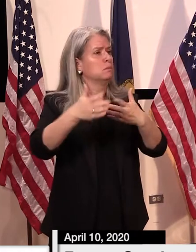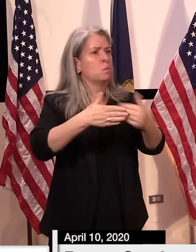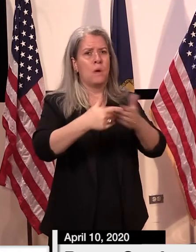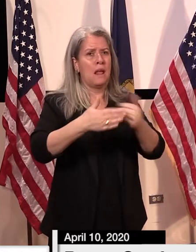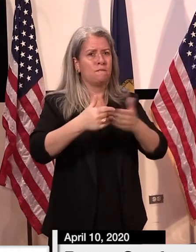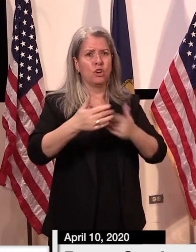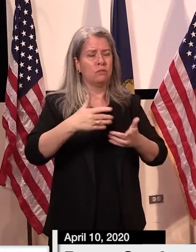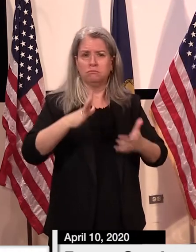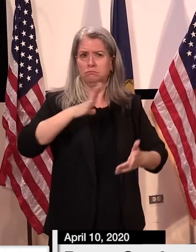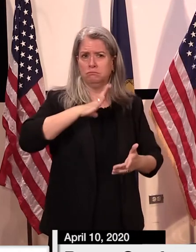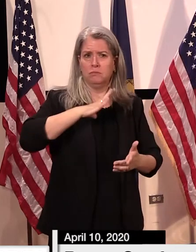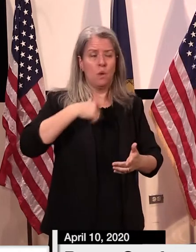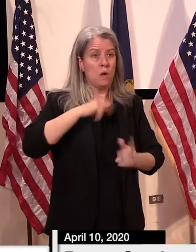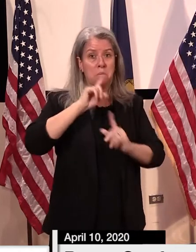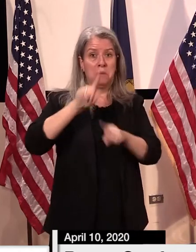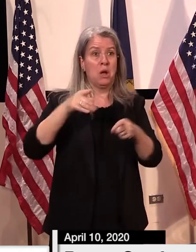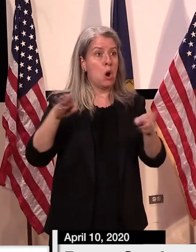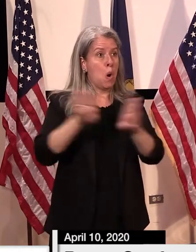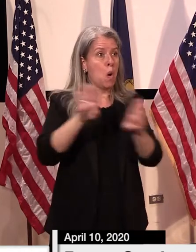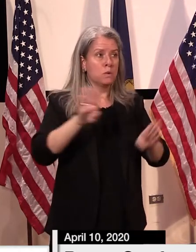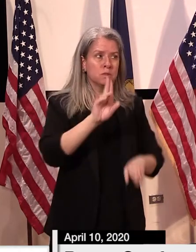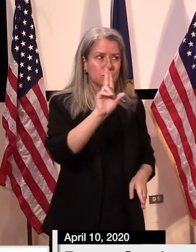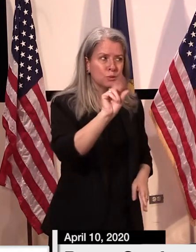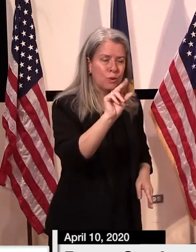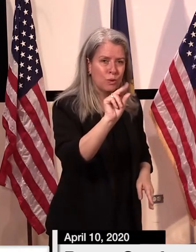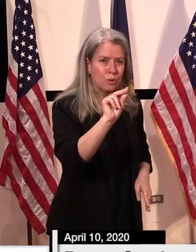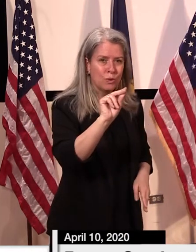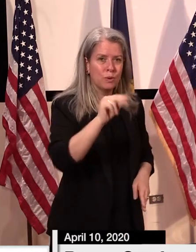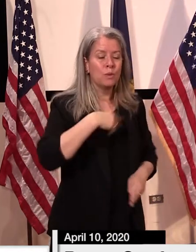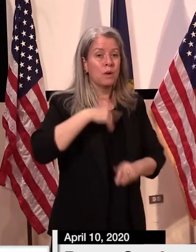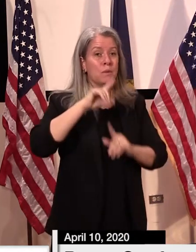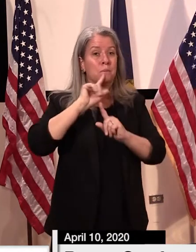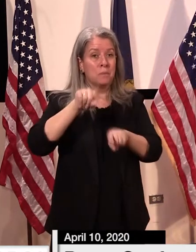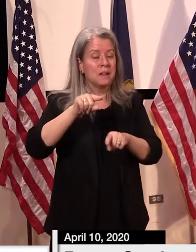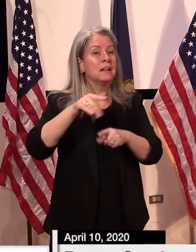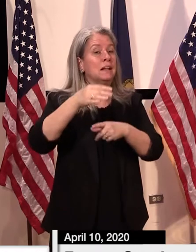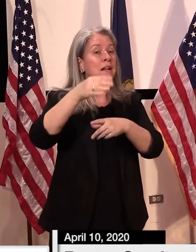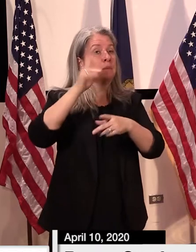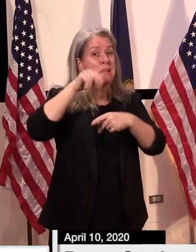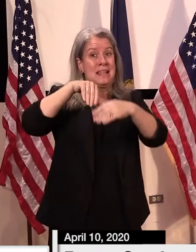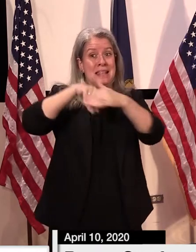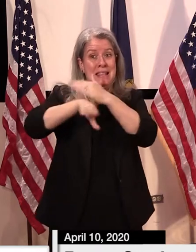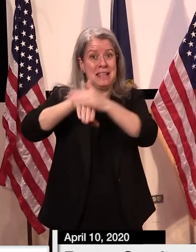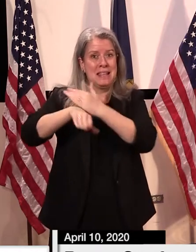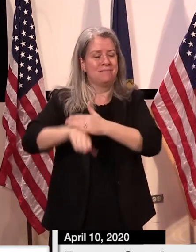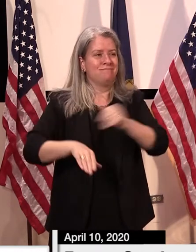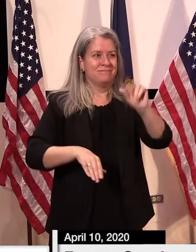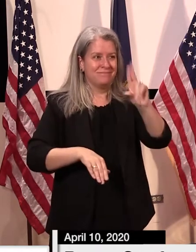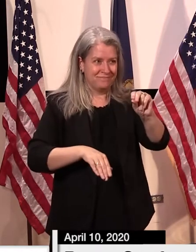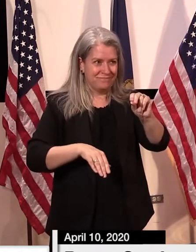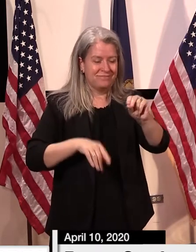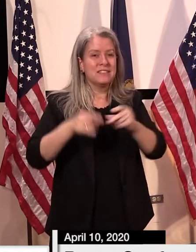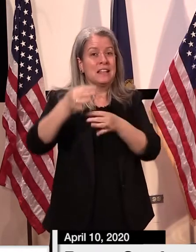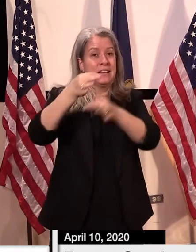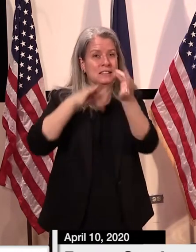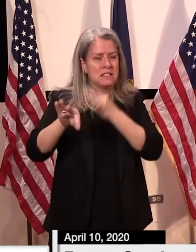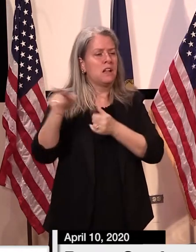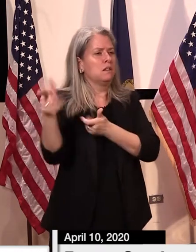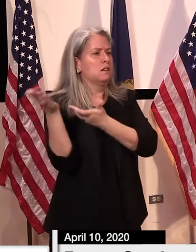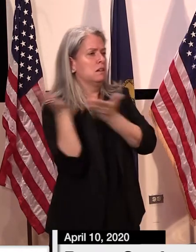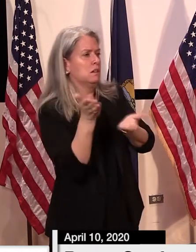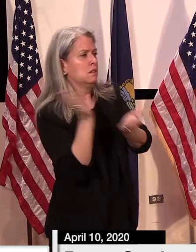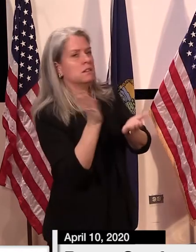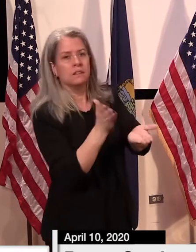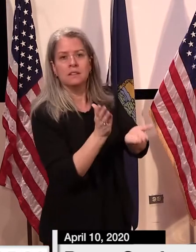So we want to make sure that retail can still continue to stay open in some